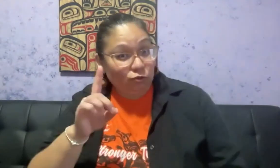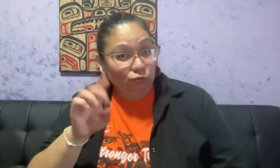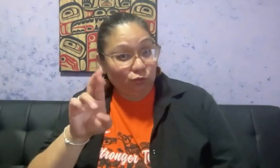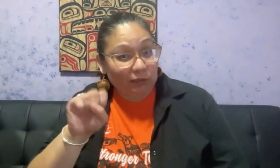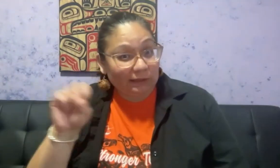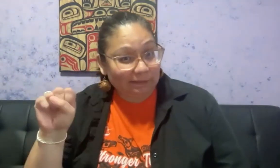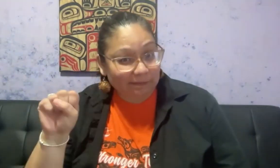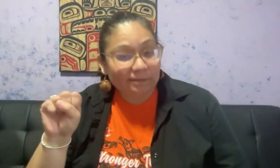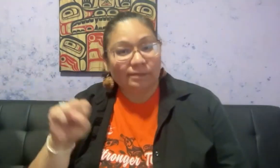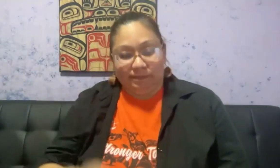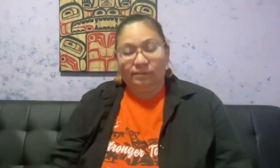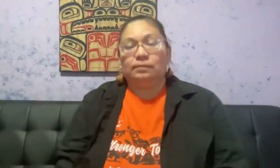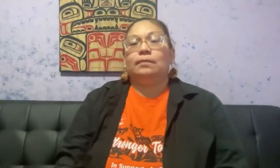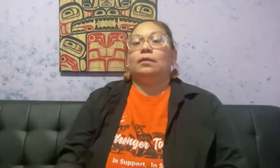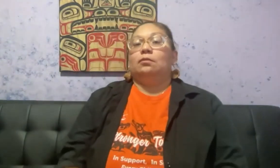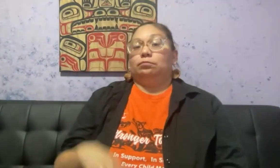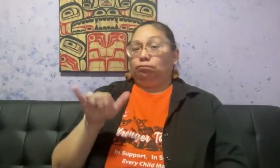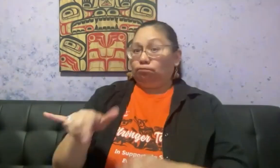And that's right, I said dress, not a shirt.